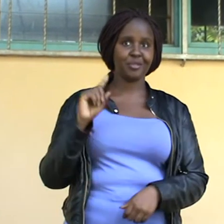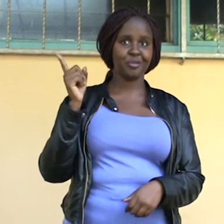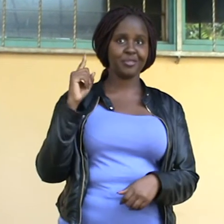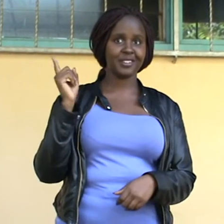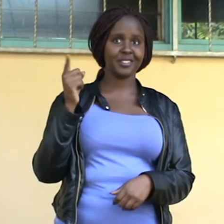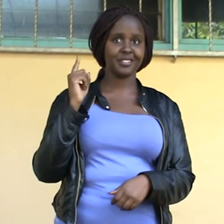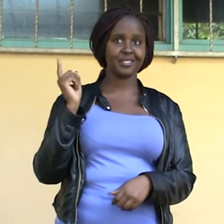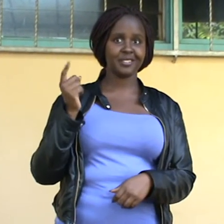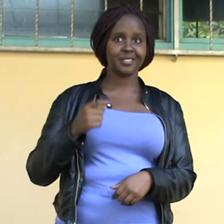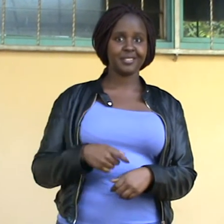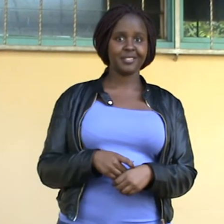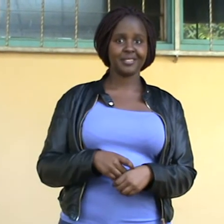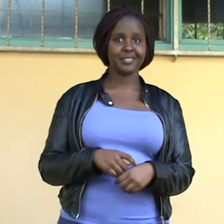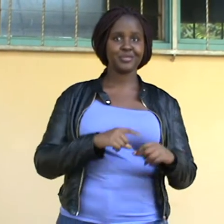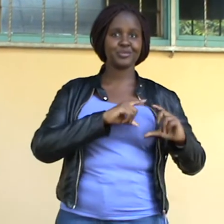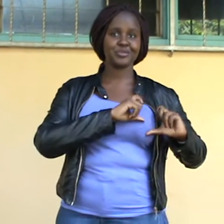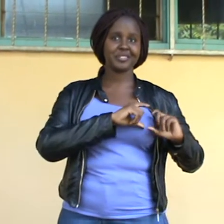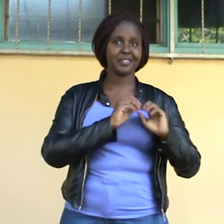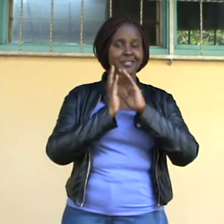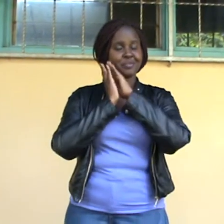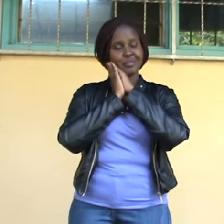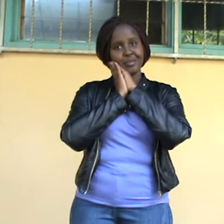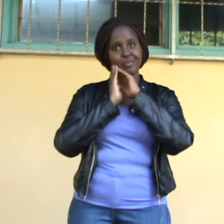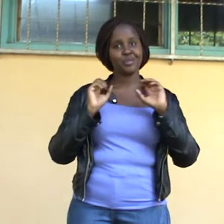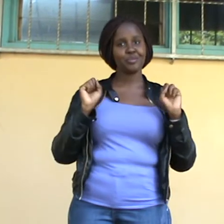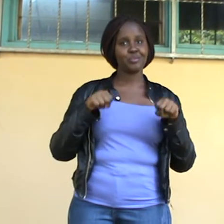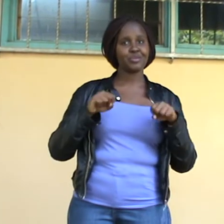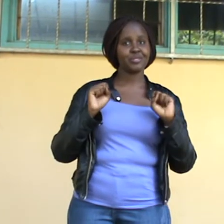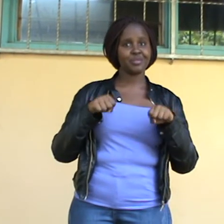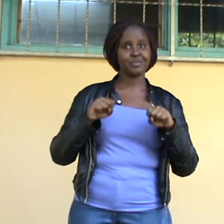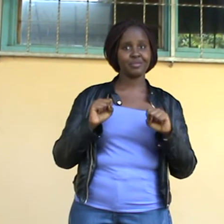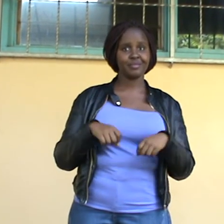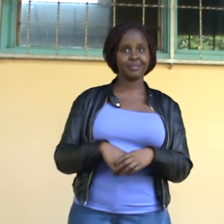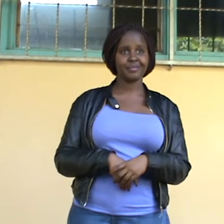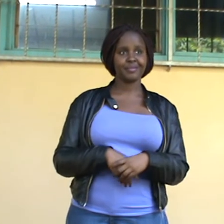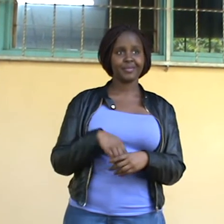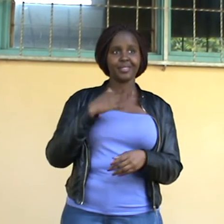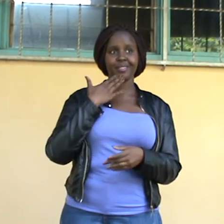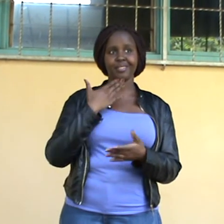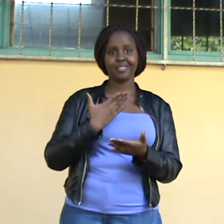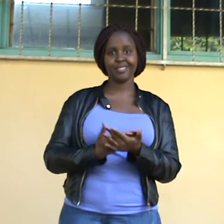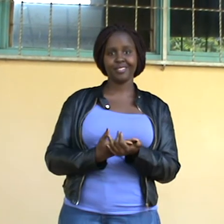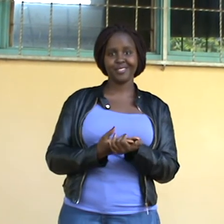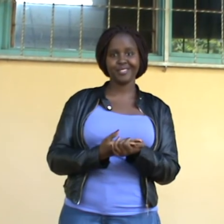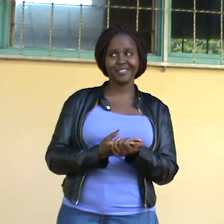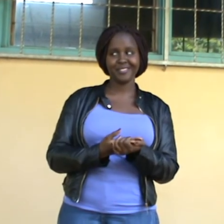Dear Mom, is it possible? Wow. Is it possible? Thank How Your face time, crazy. amazing.